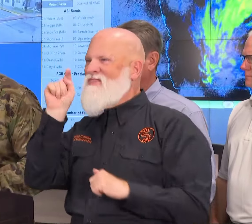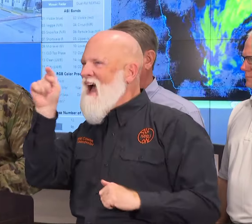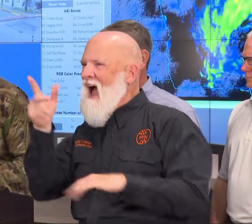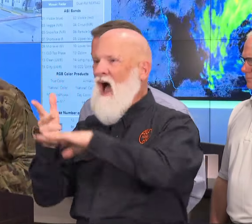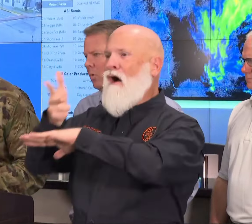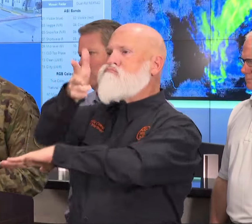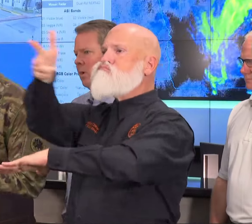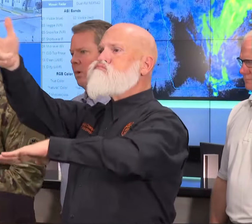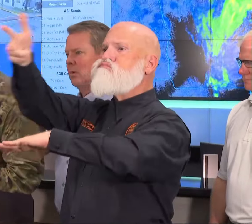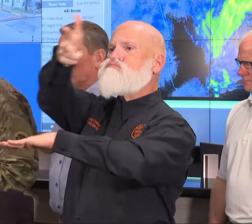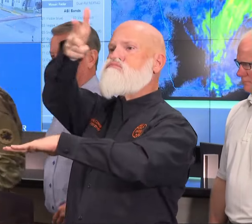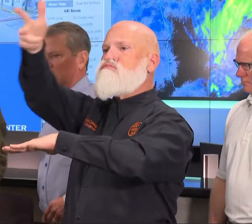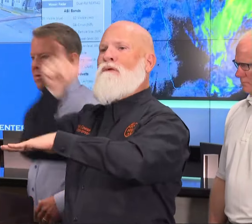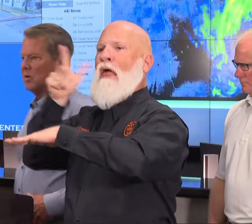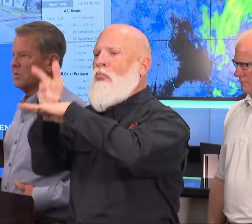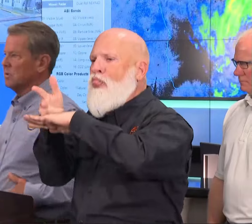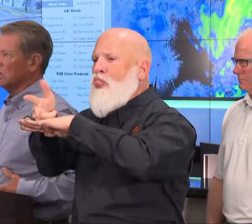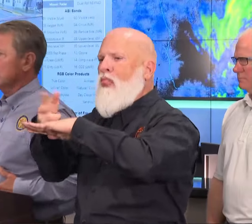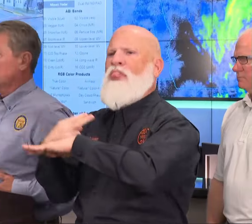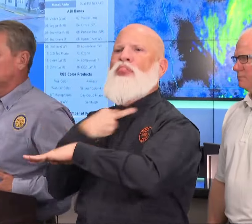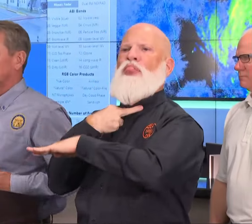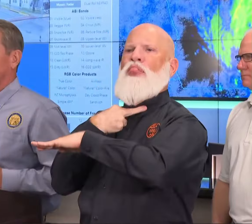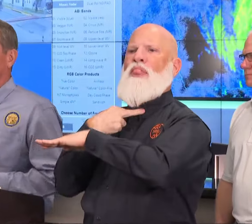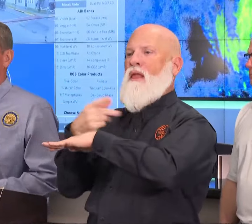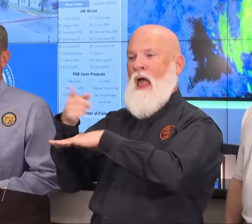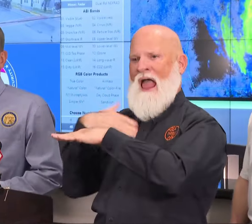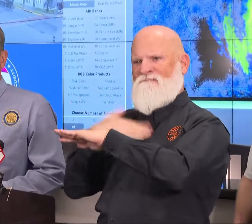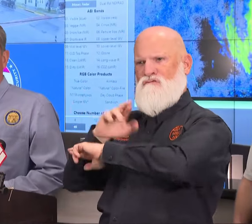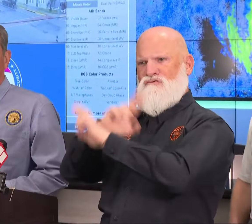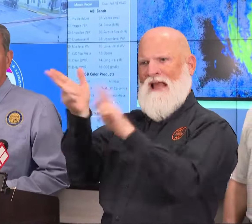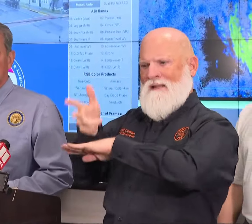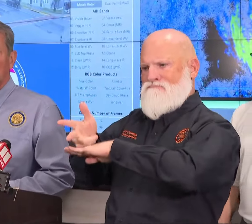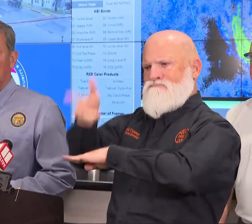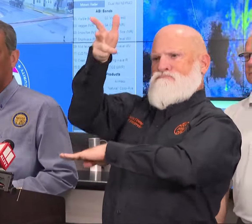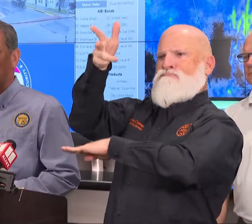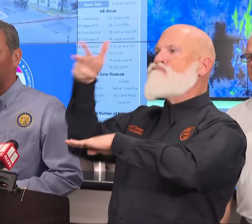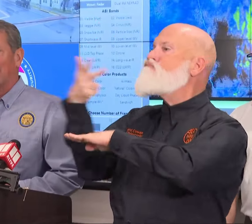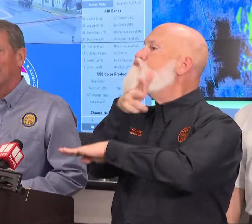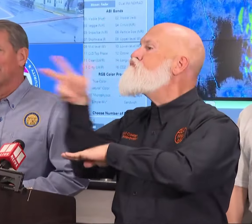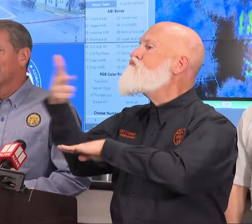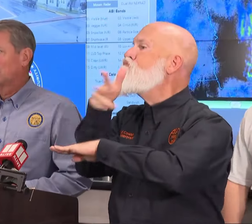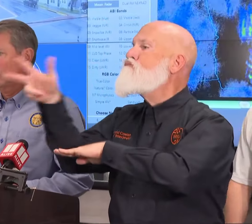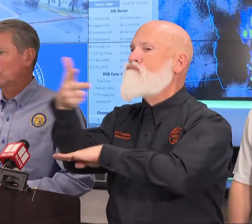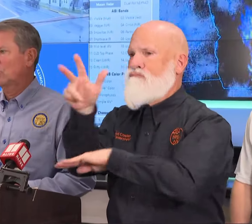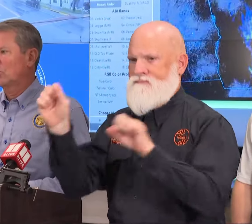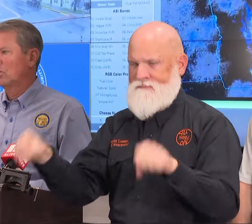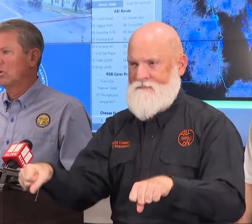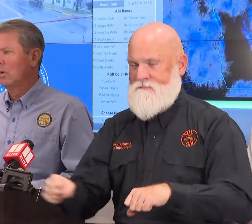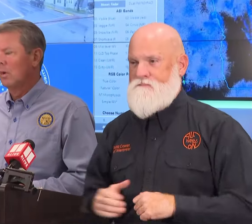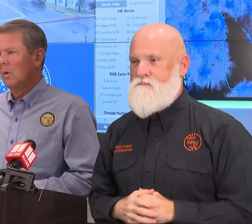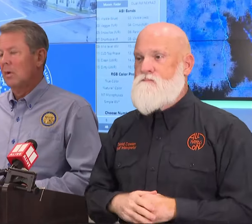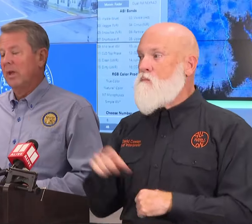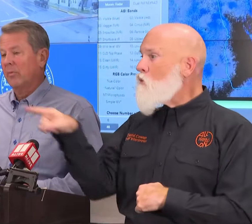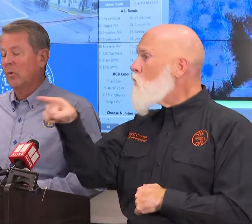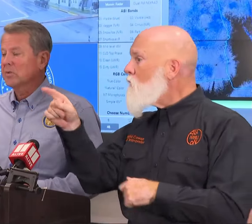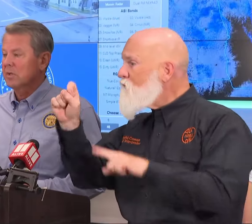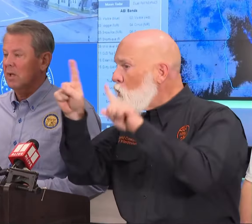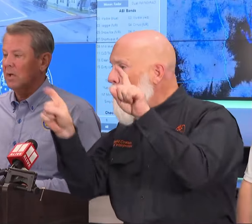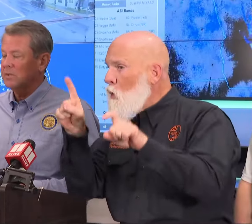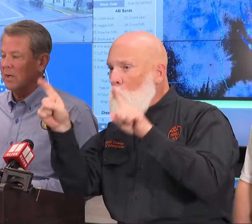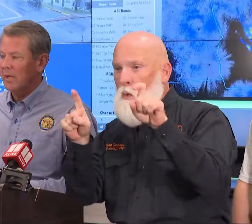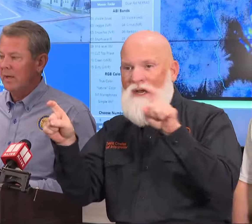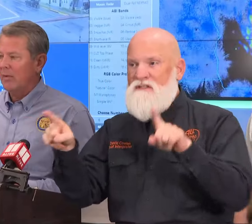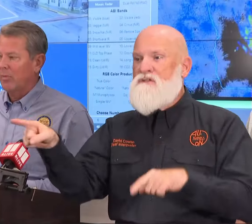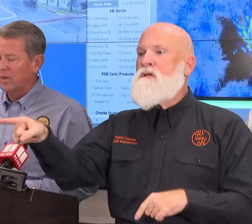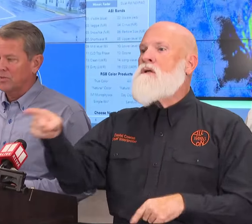All right, perfect. Anybody got any questions for any of this group or myself? Update on the port? Yeah, ports